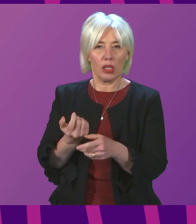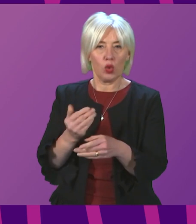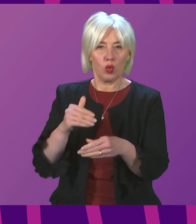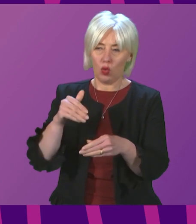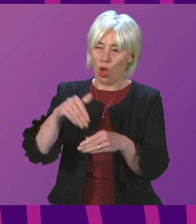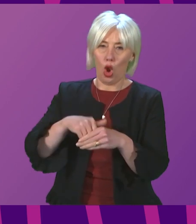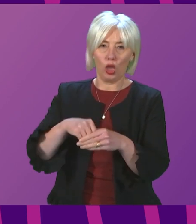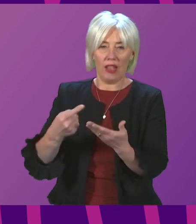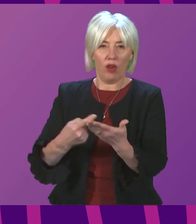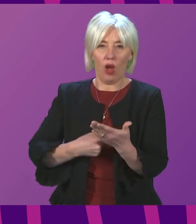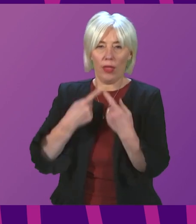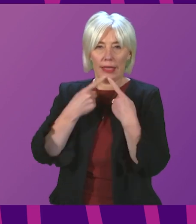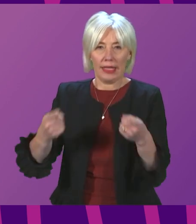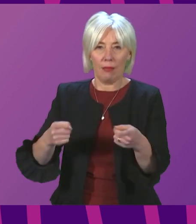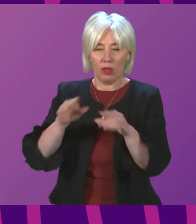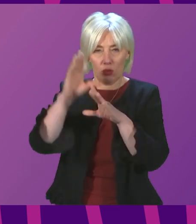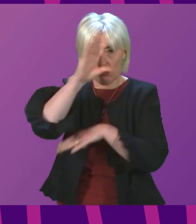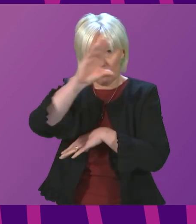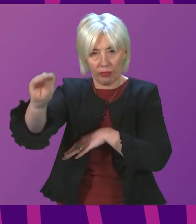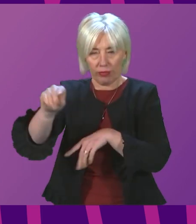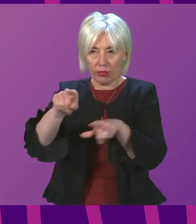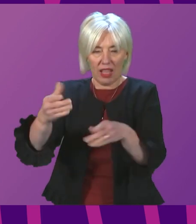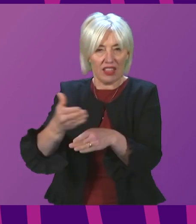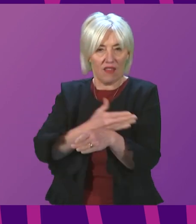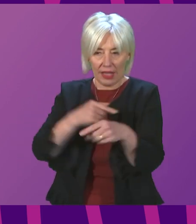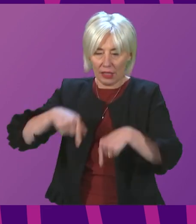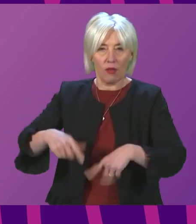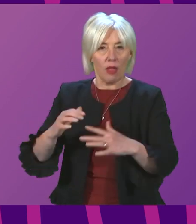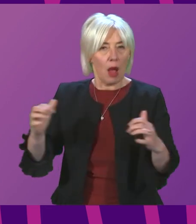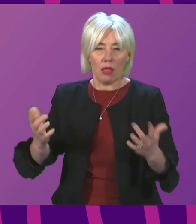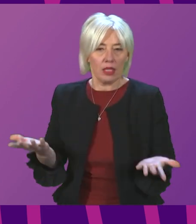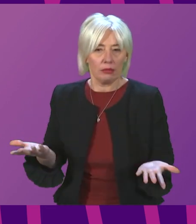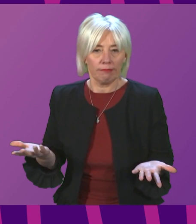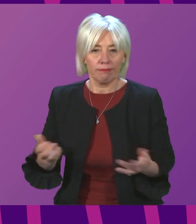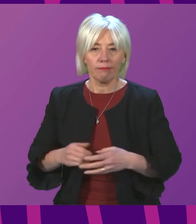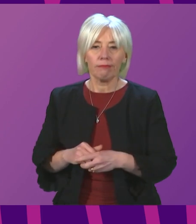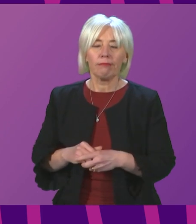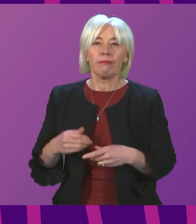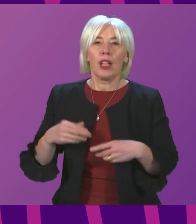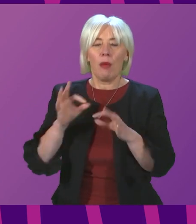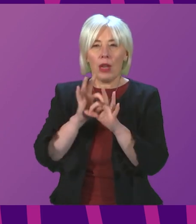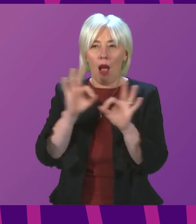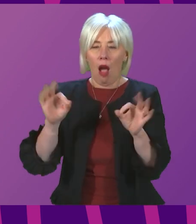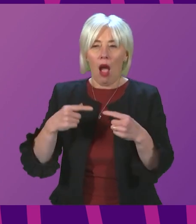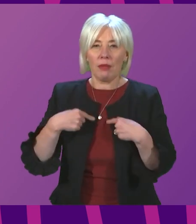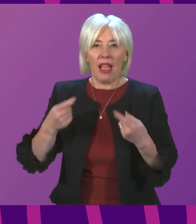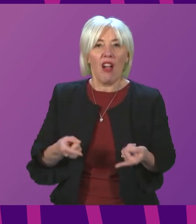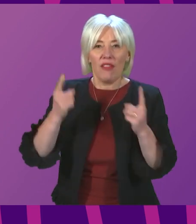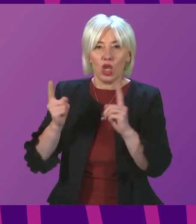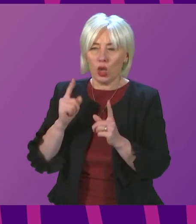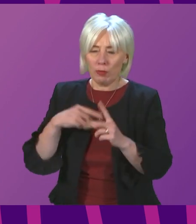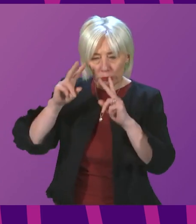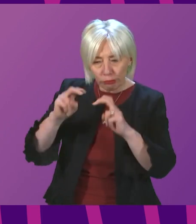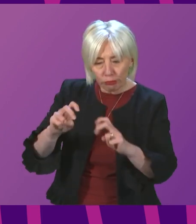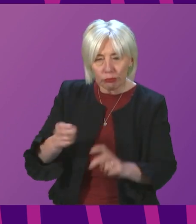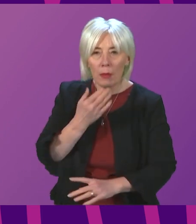statements being known in advance of me delivering them to Parliament. I have asked my officials to look into this matter,